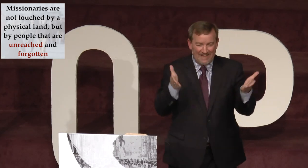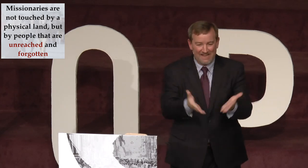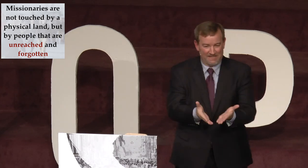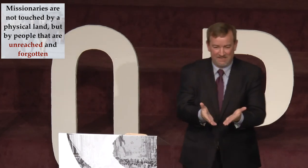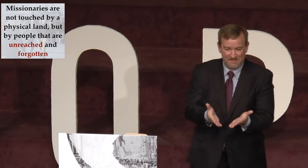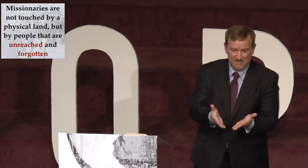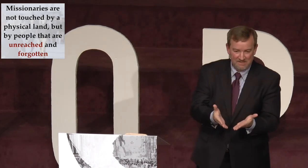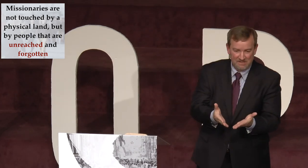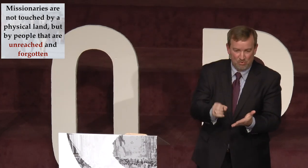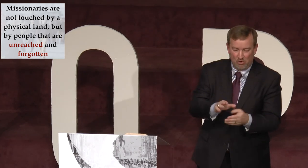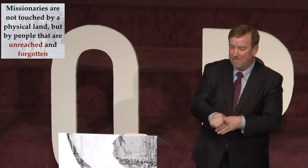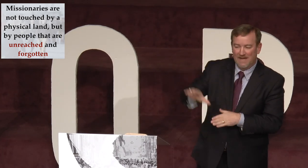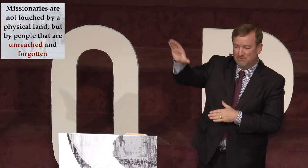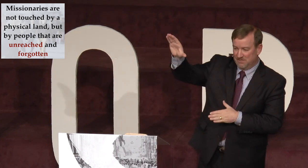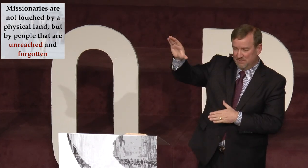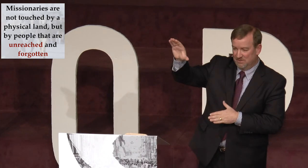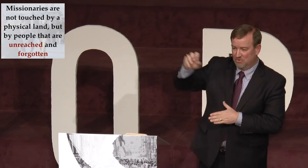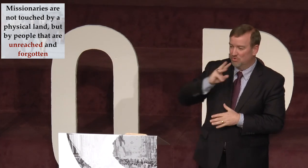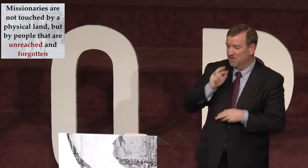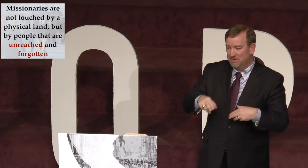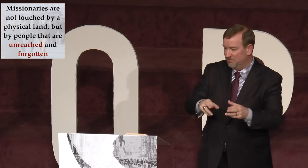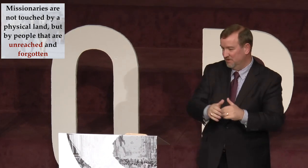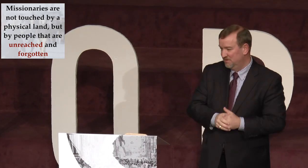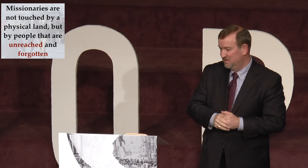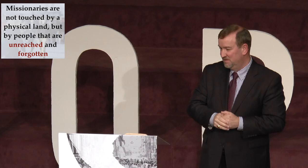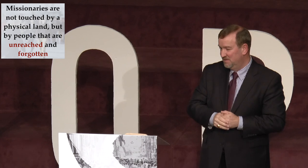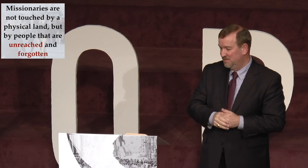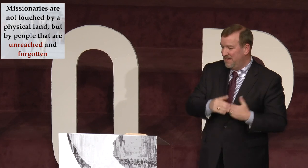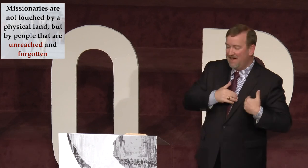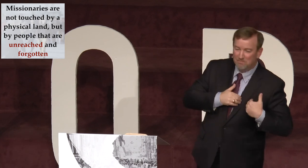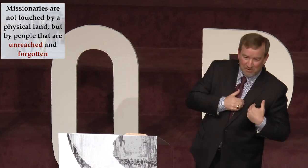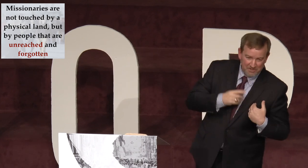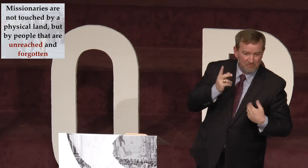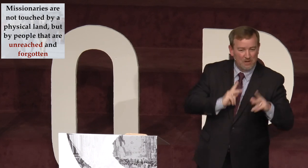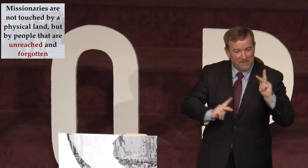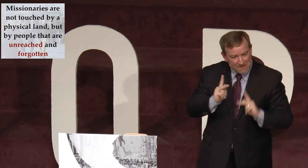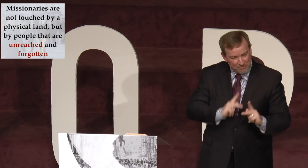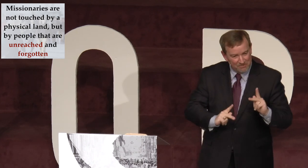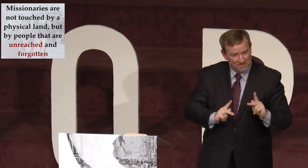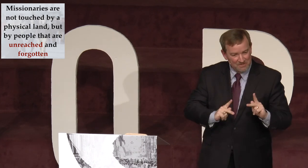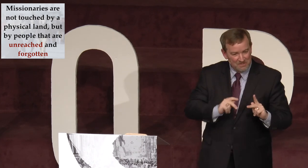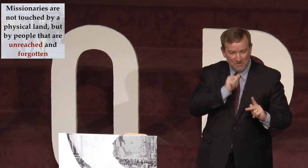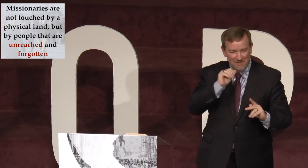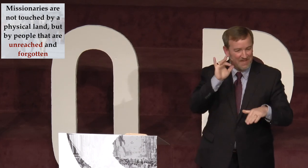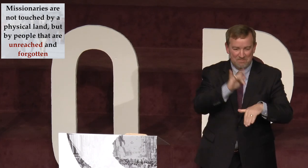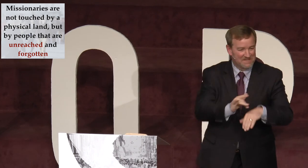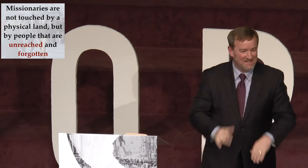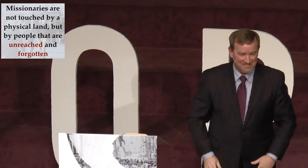valley or a mountain or a river. However, they have a burden for a people who have not been touched